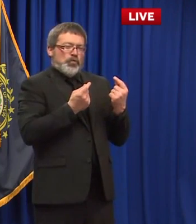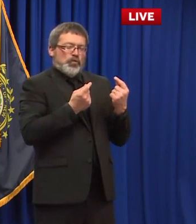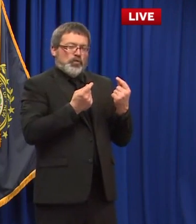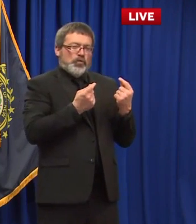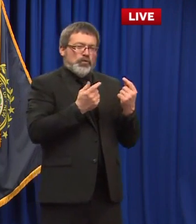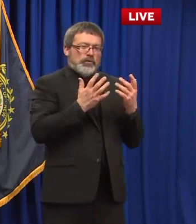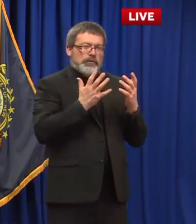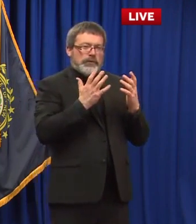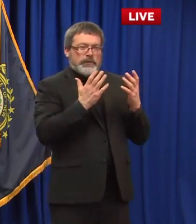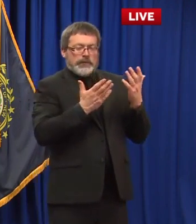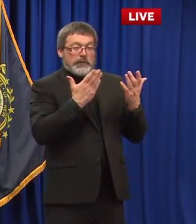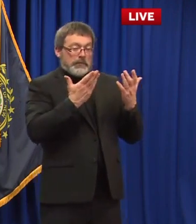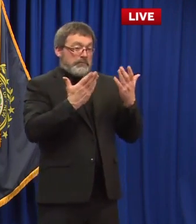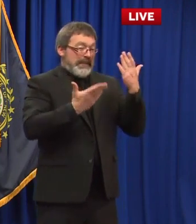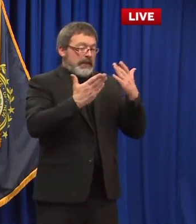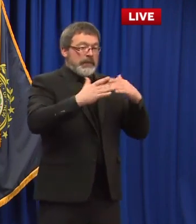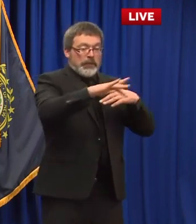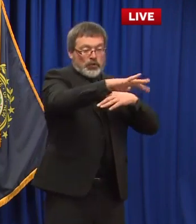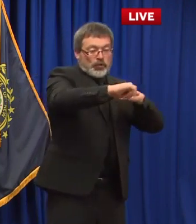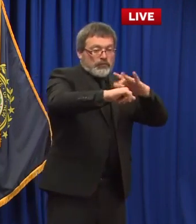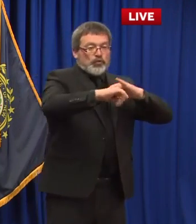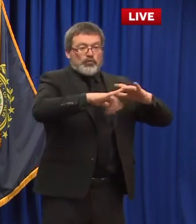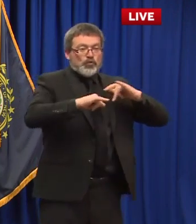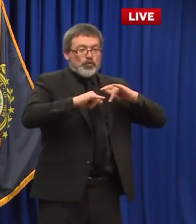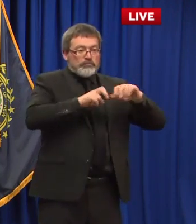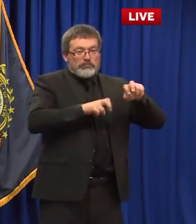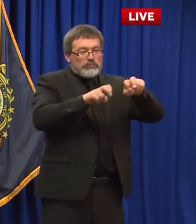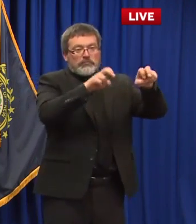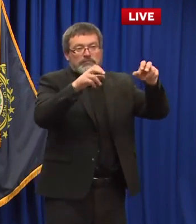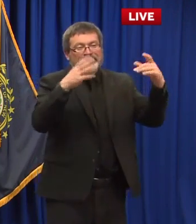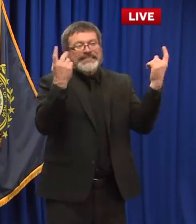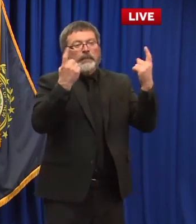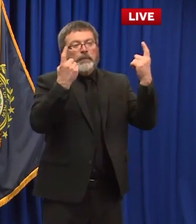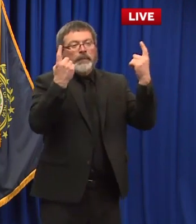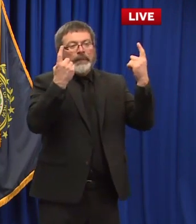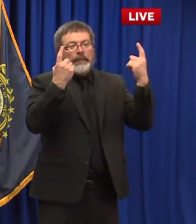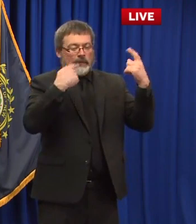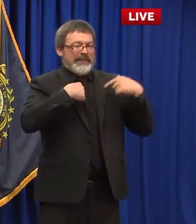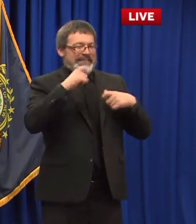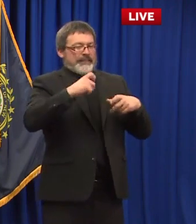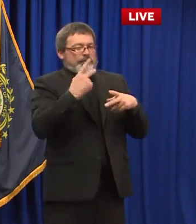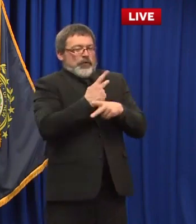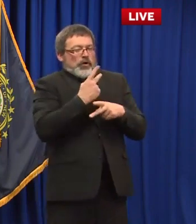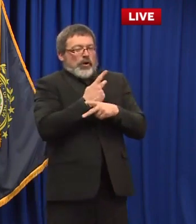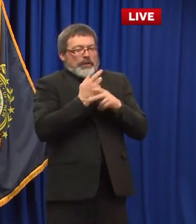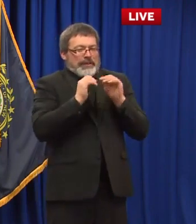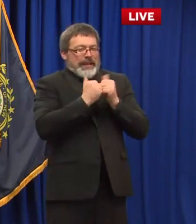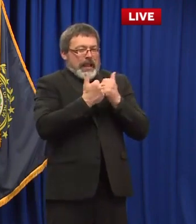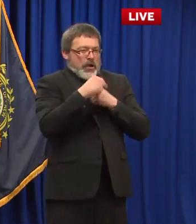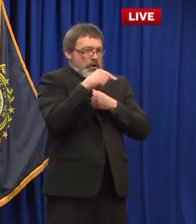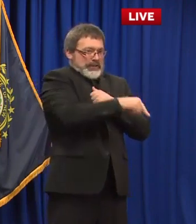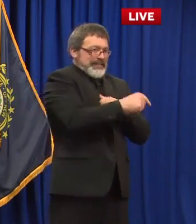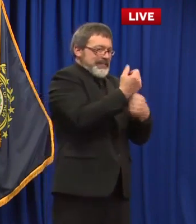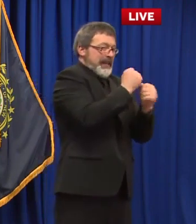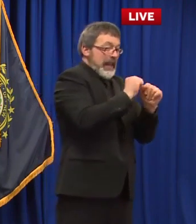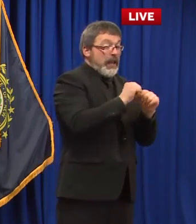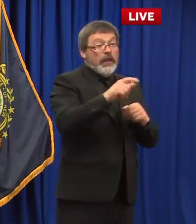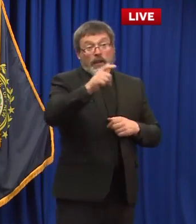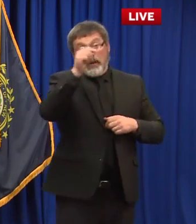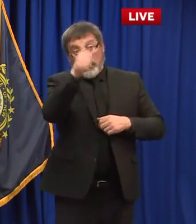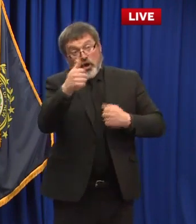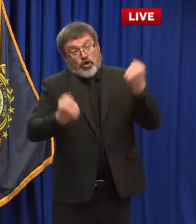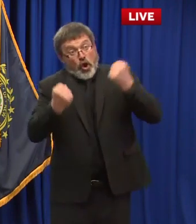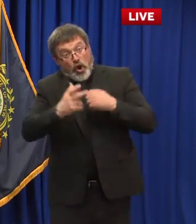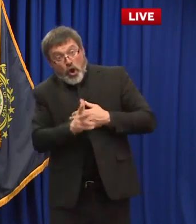issues whether they can be done in a more outdoor ventilated atmosphere um seeing just kind of how they work other sometimes